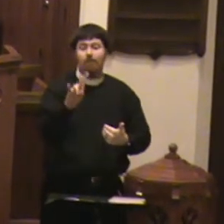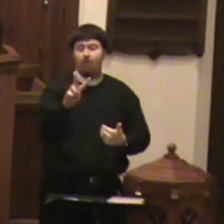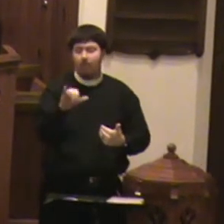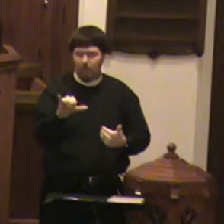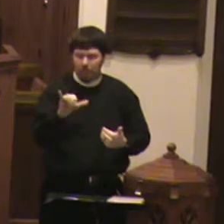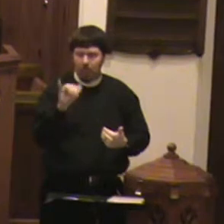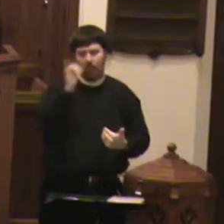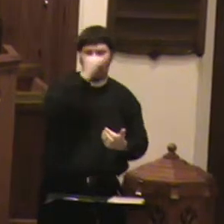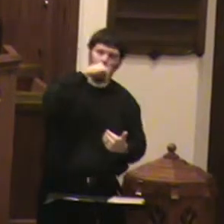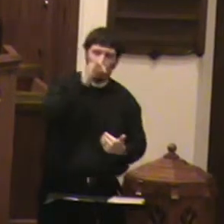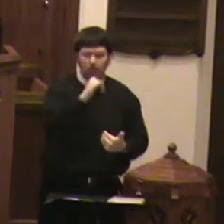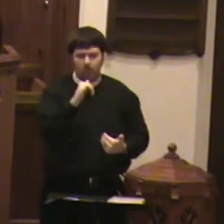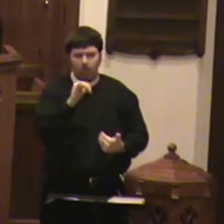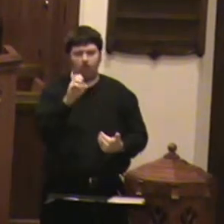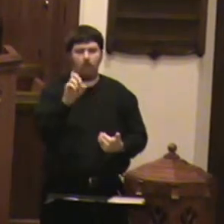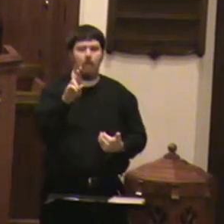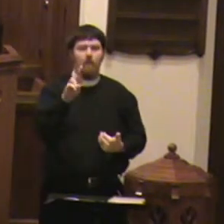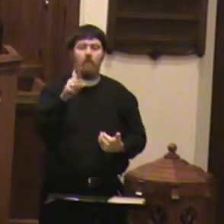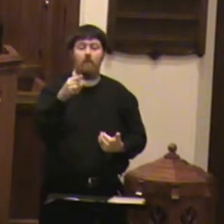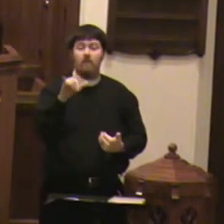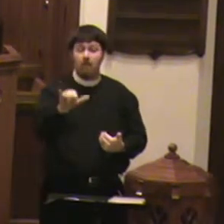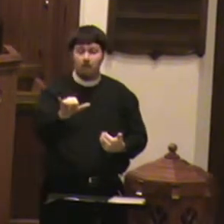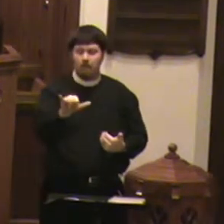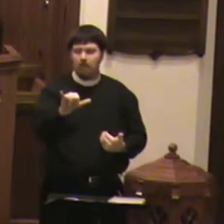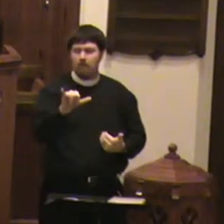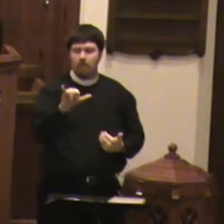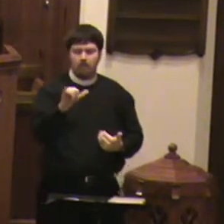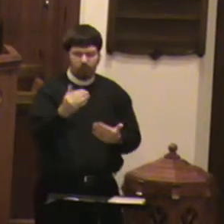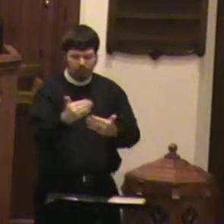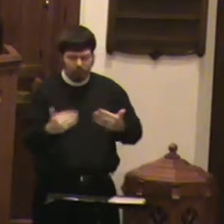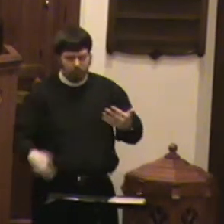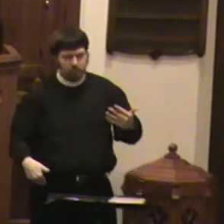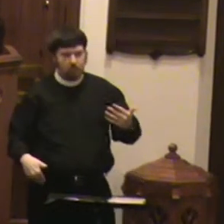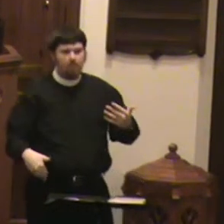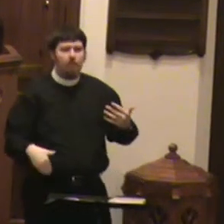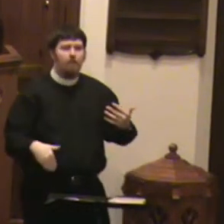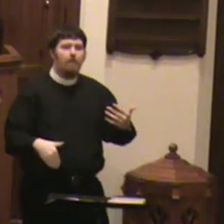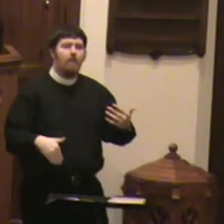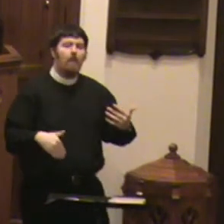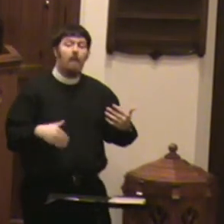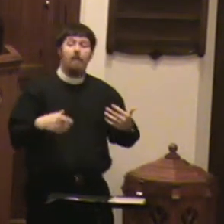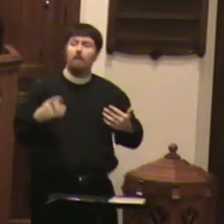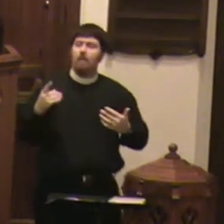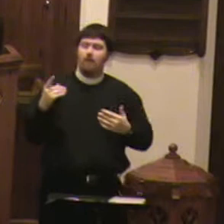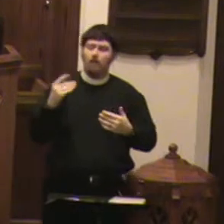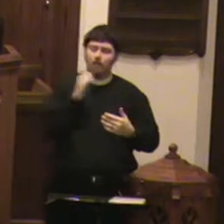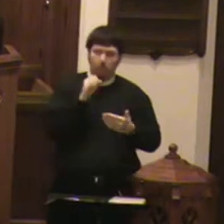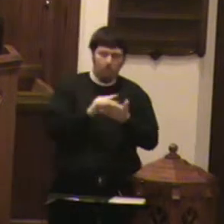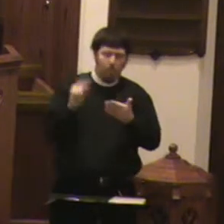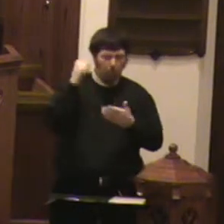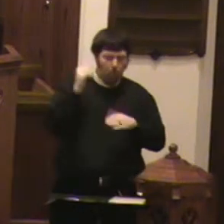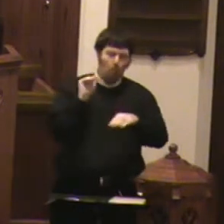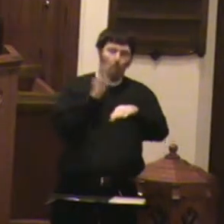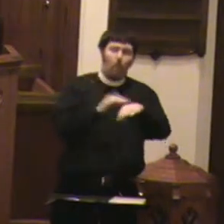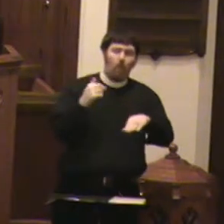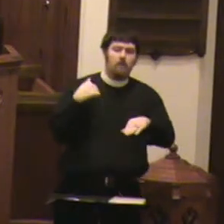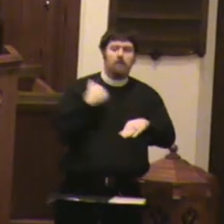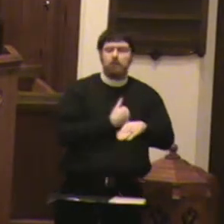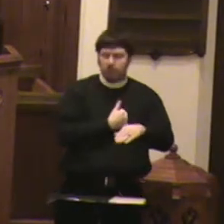drunkenness, orgyness, and delight. And then he warns us and he says that those who live like